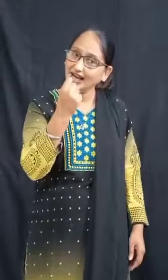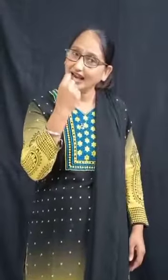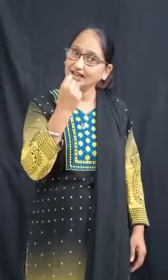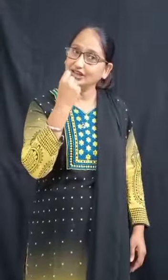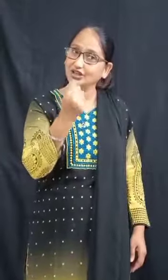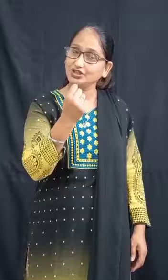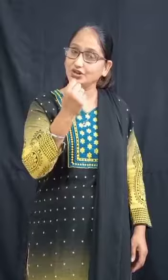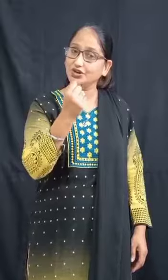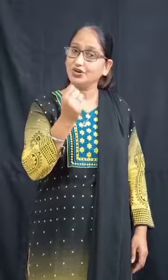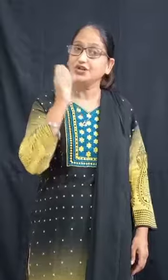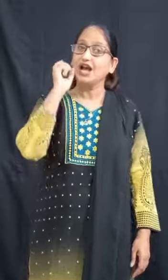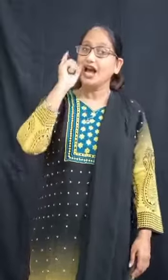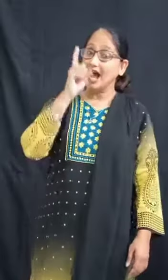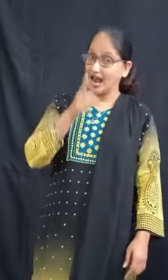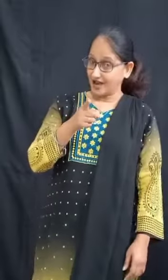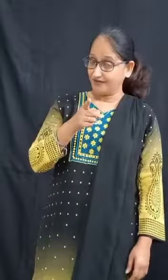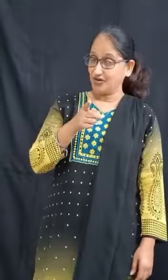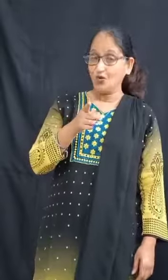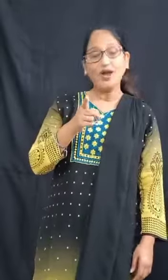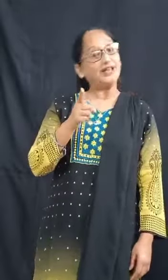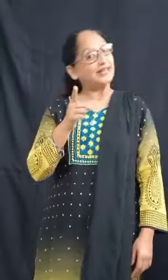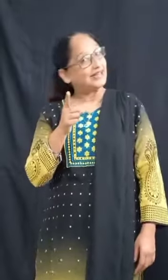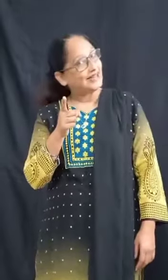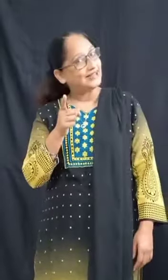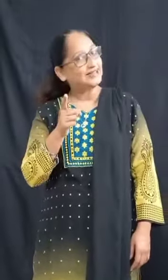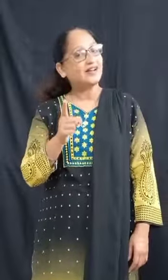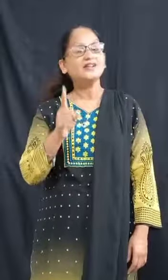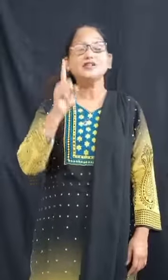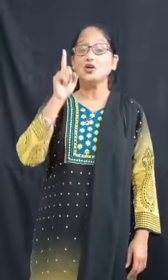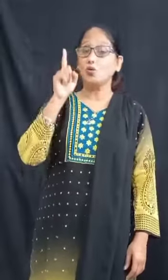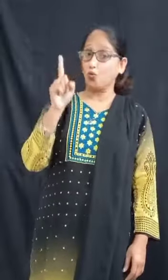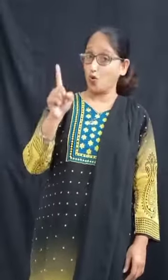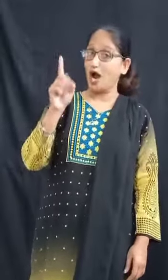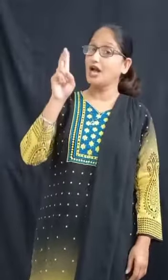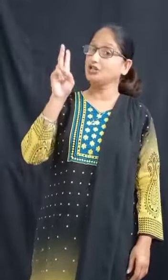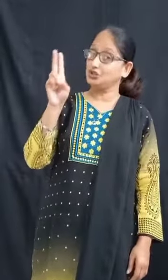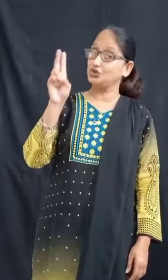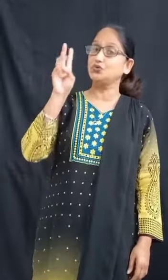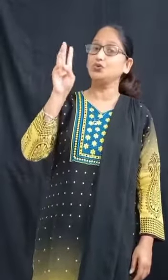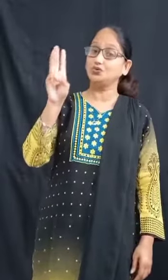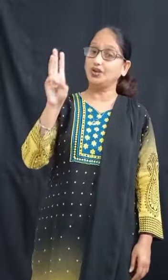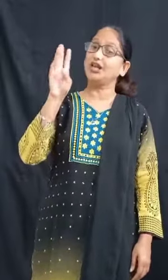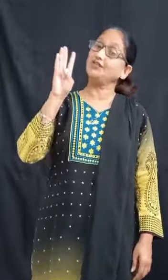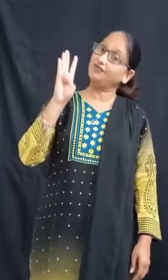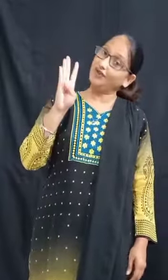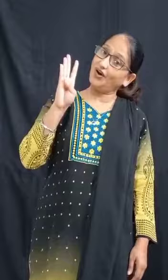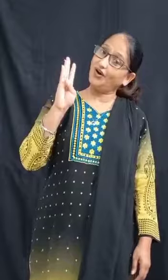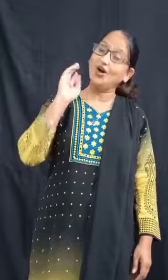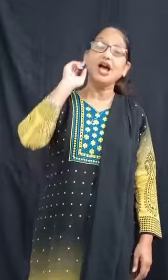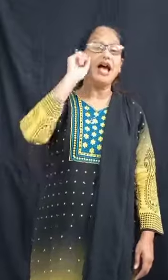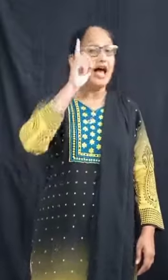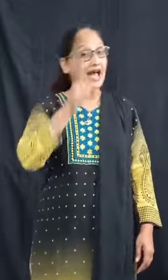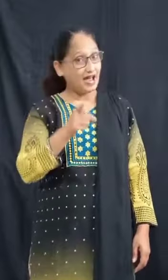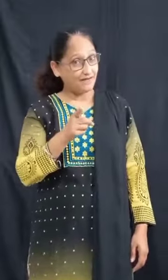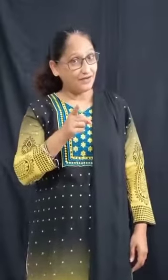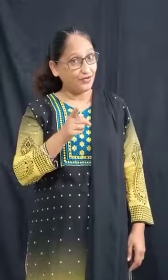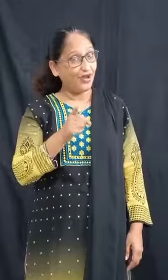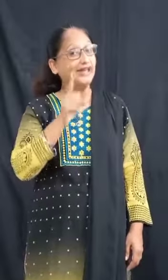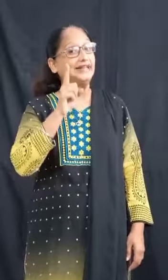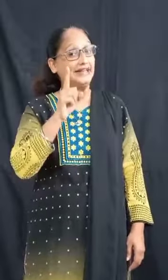at the door. Have you any letters? 1, 2, 3, 4. Have you any